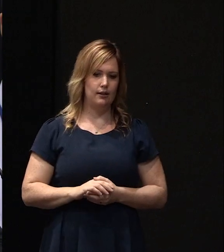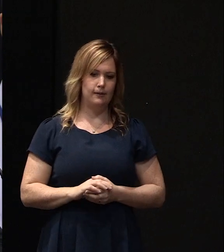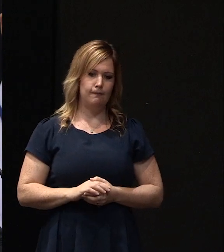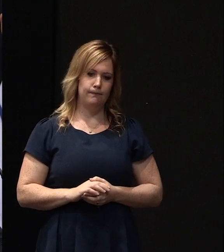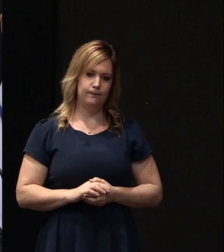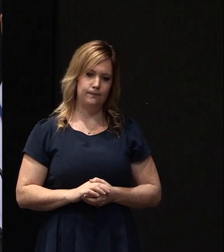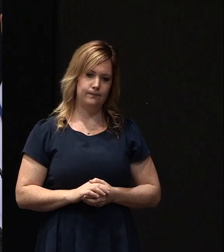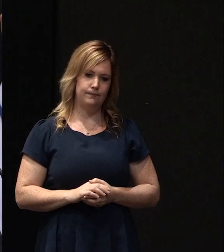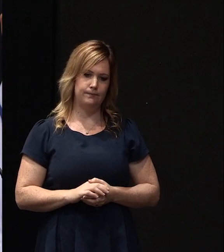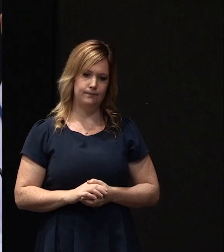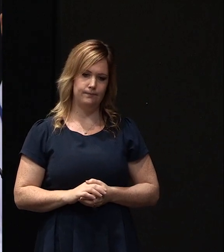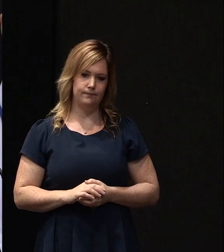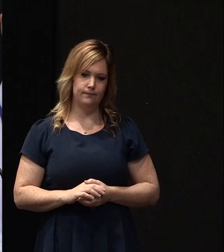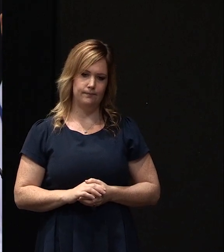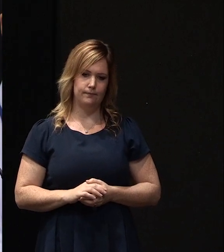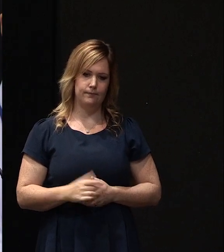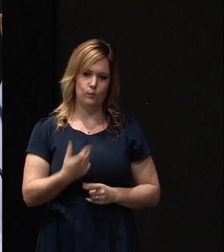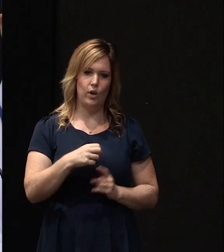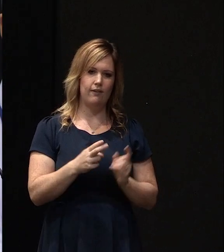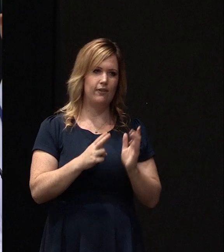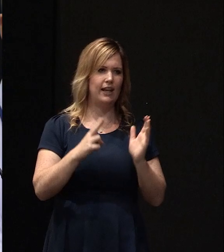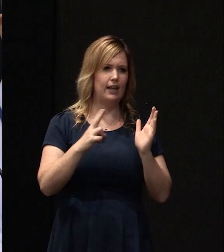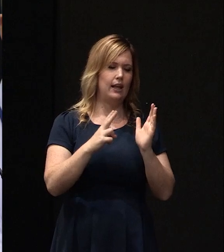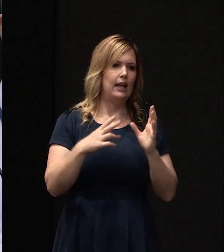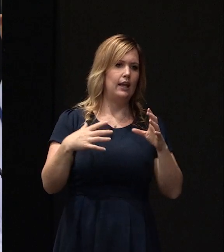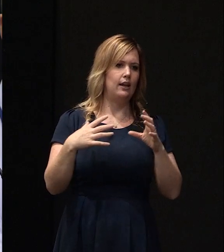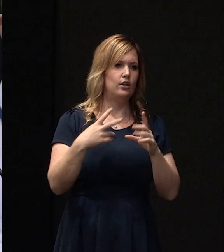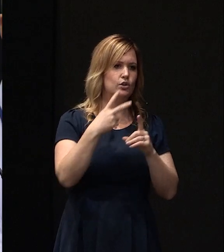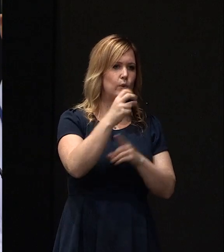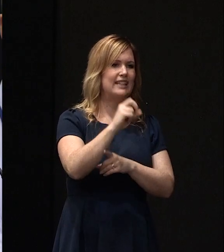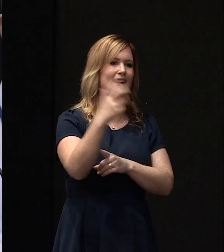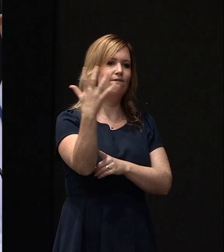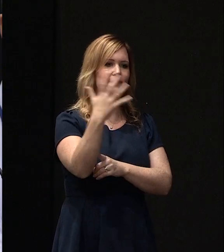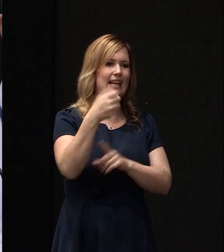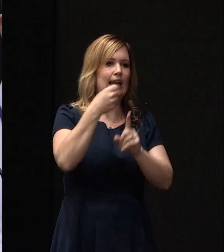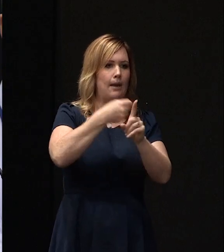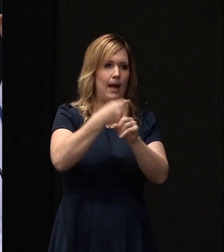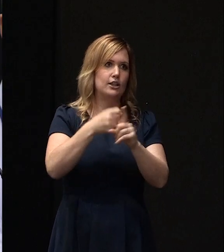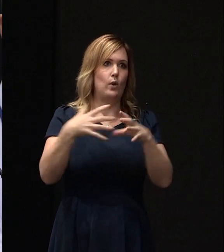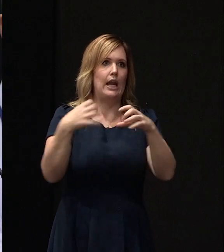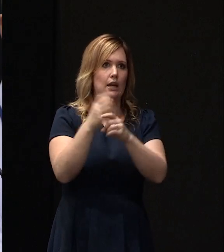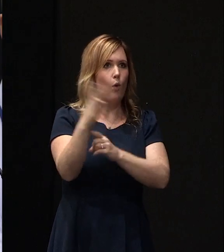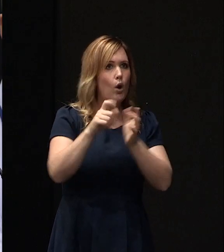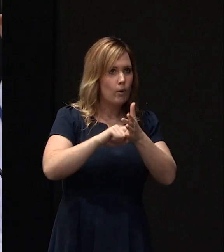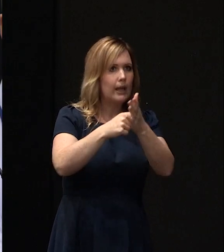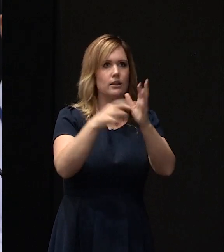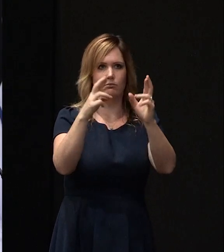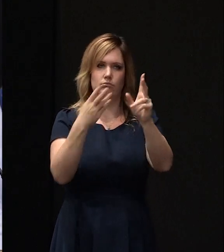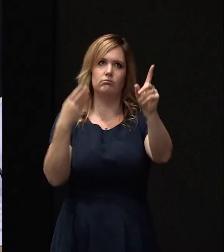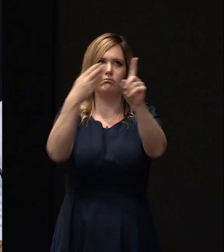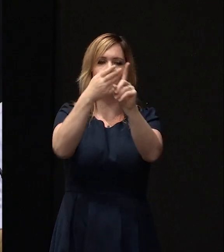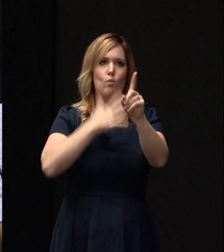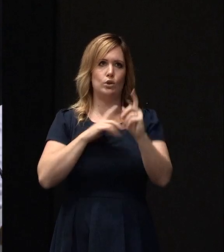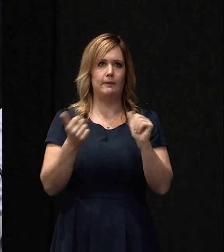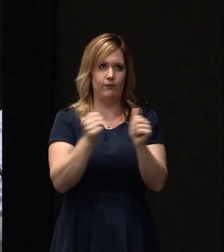running a end of 2015 campaign for all of our repairs. So that's our goal is to have all repairs completed and people